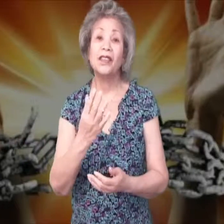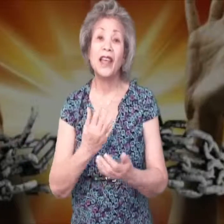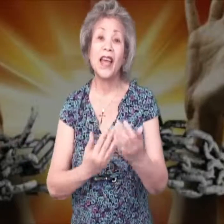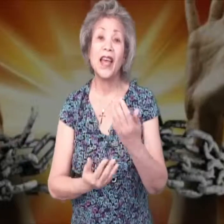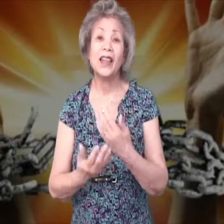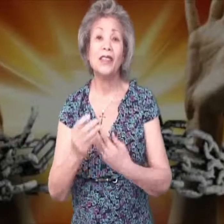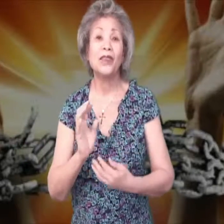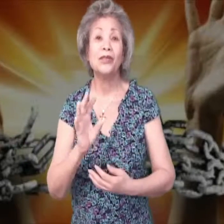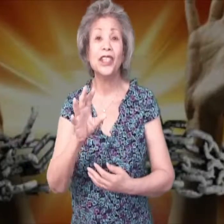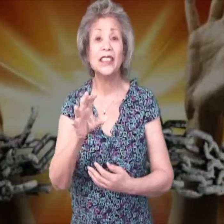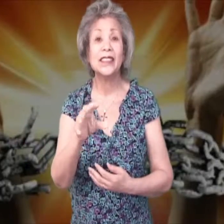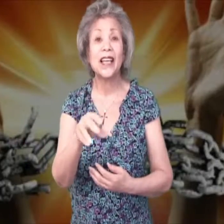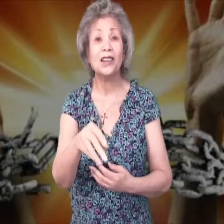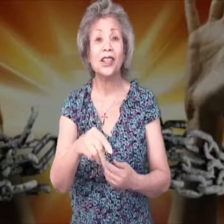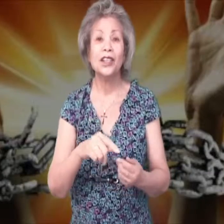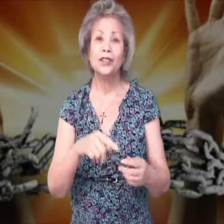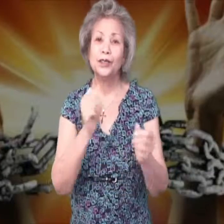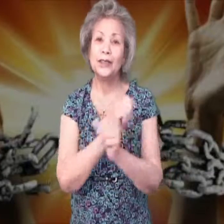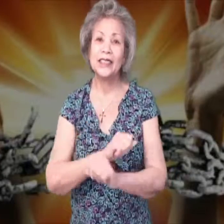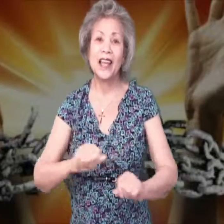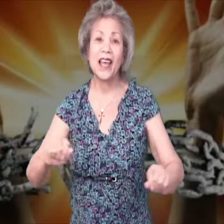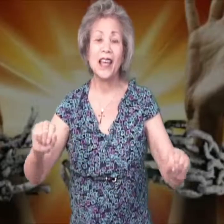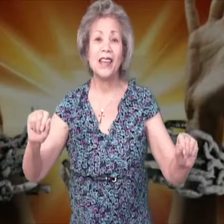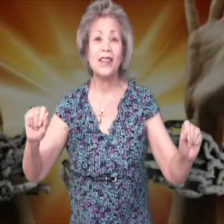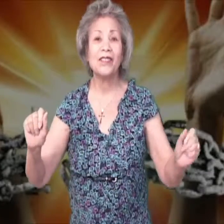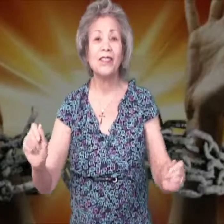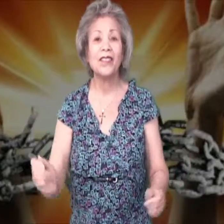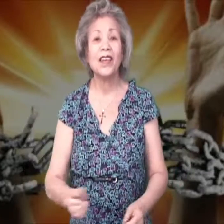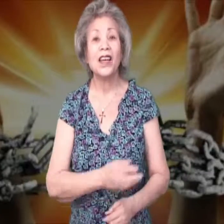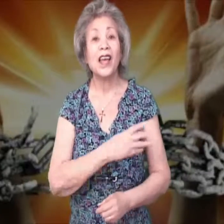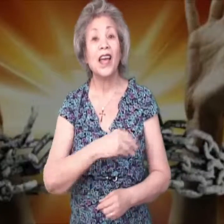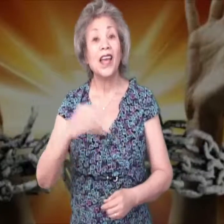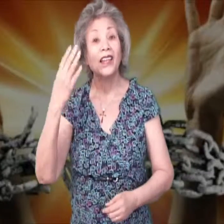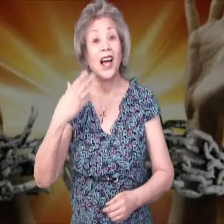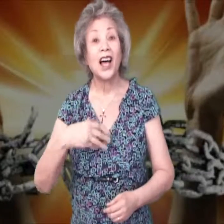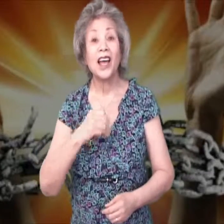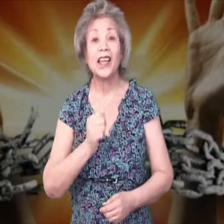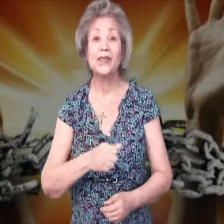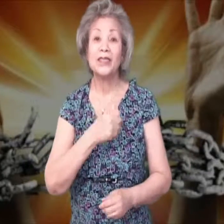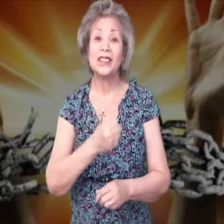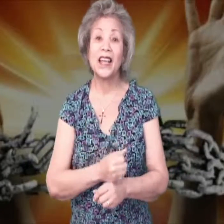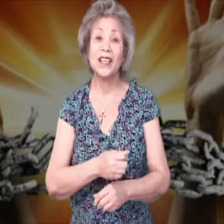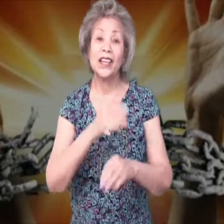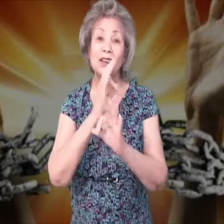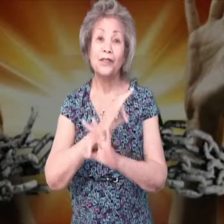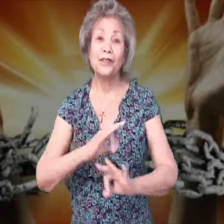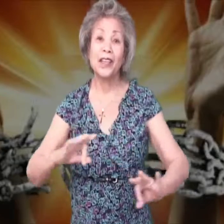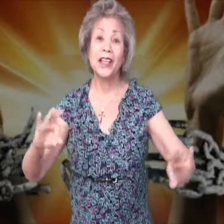the hand that reaches out to save, and I am set free,